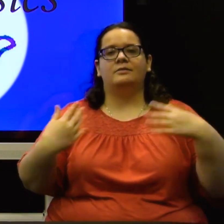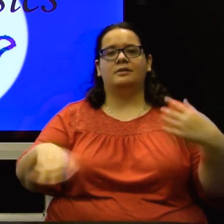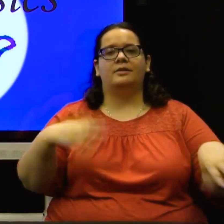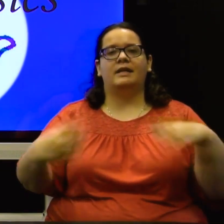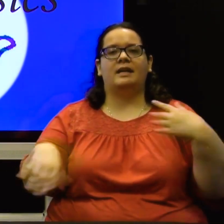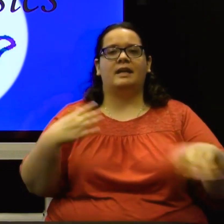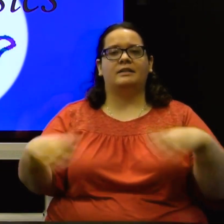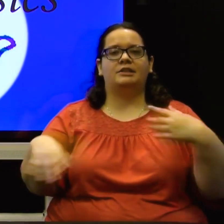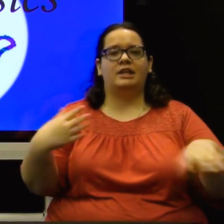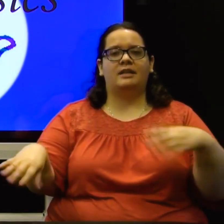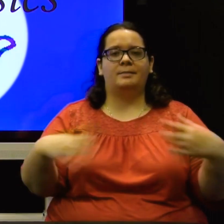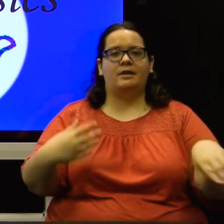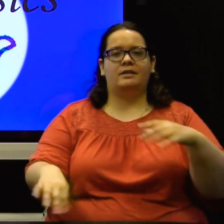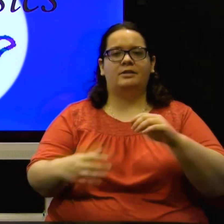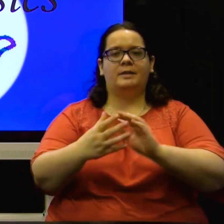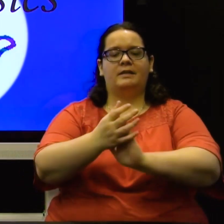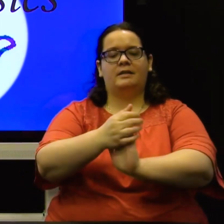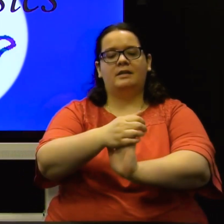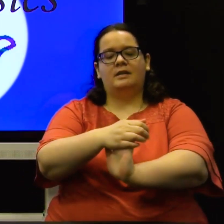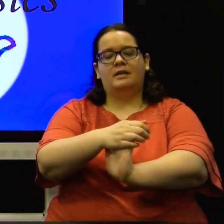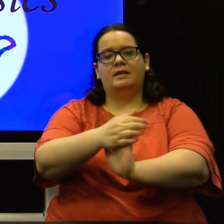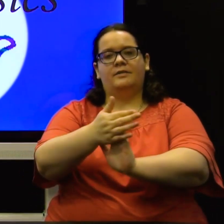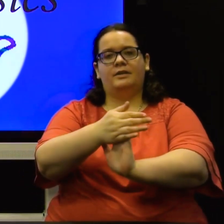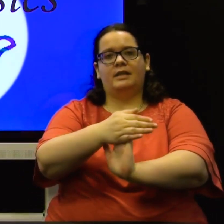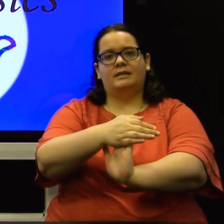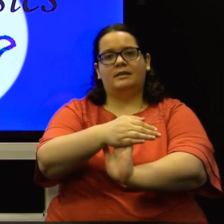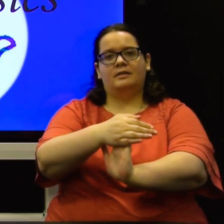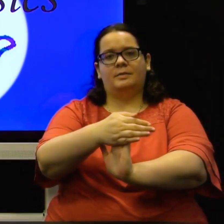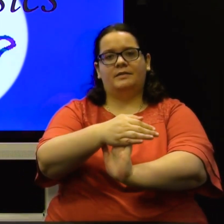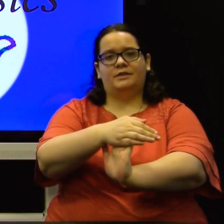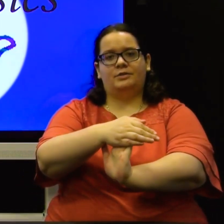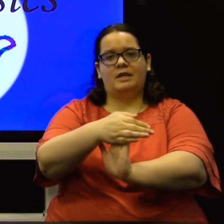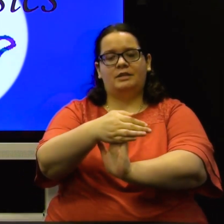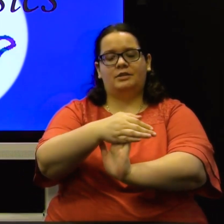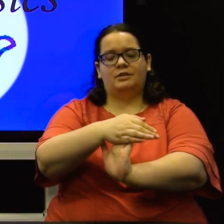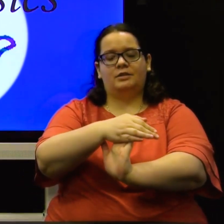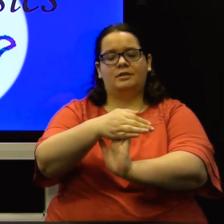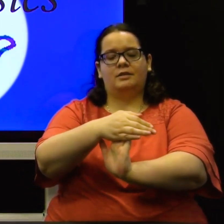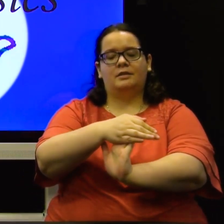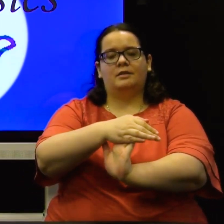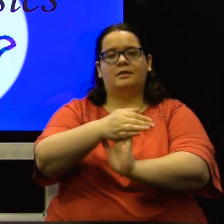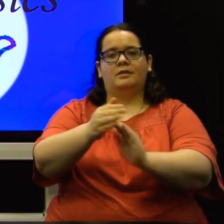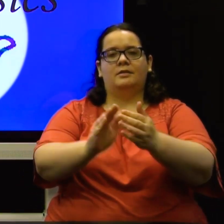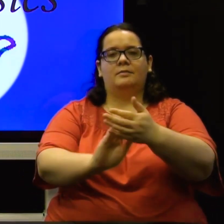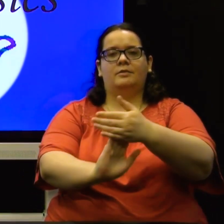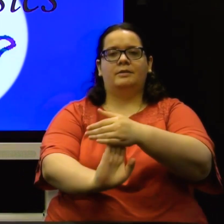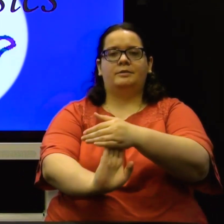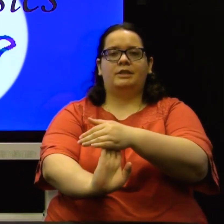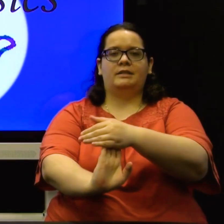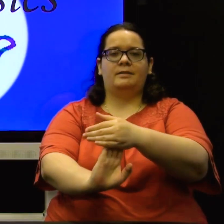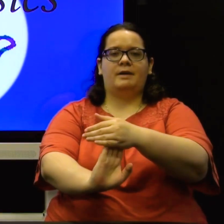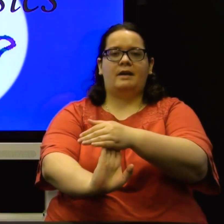go ahead and shake them out a little bit. Give your hands a little bit of a stretch. Pull them gently back